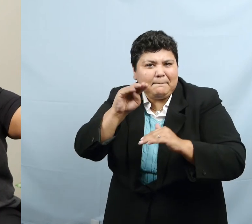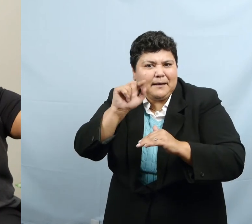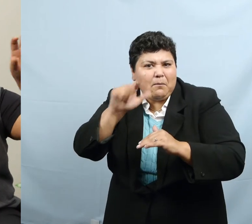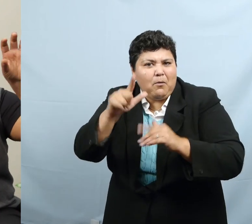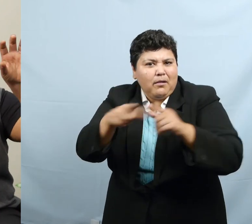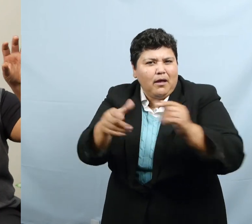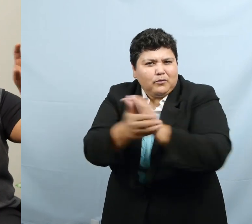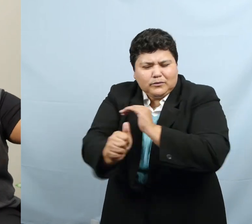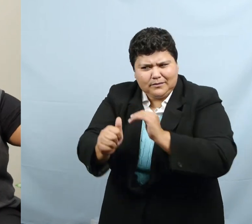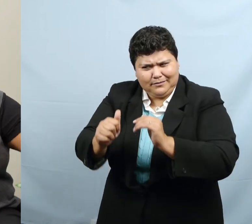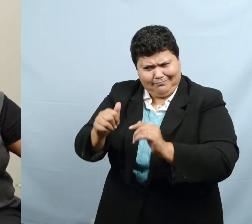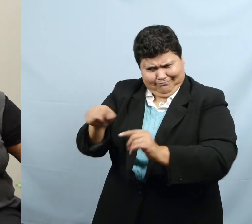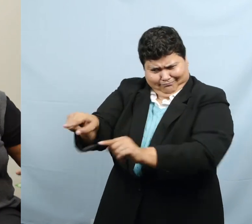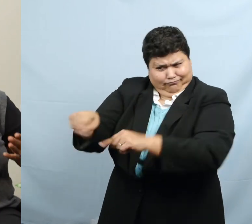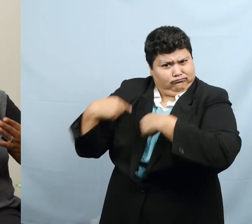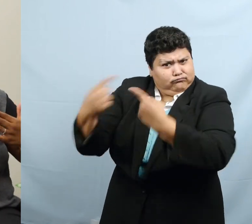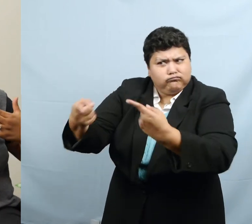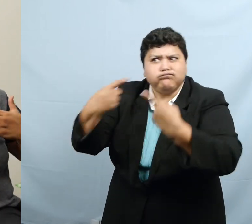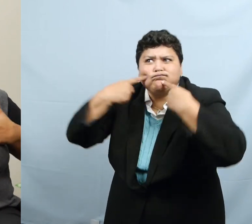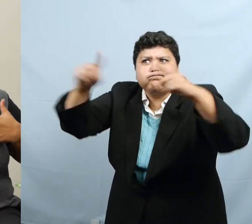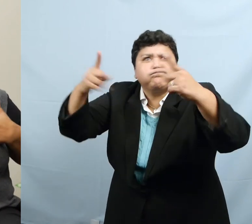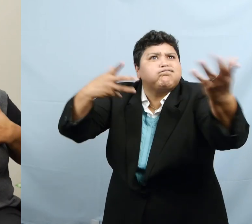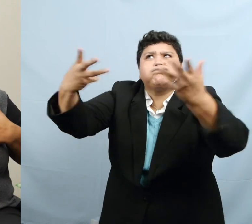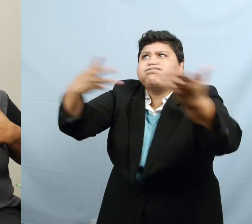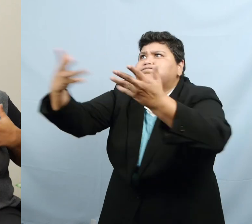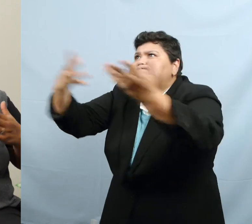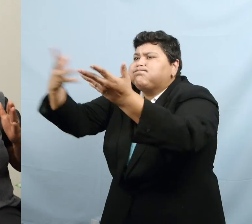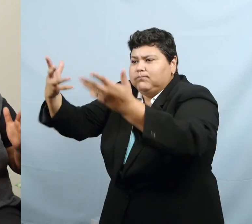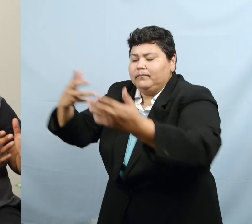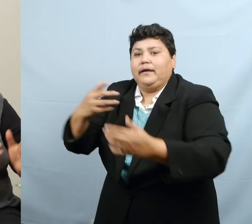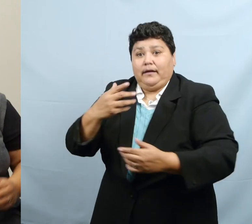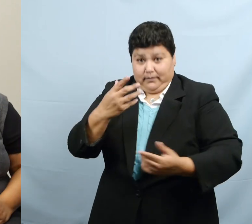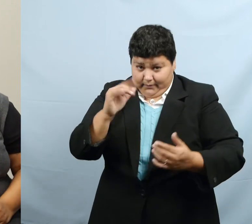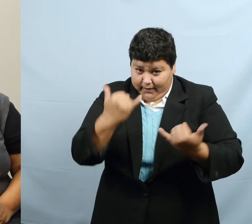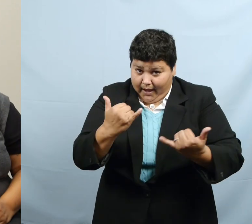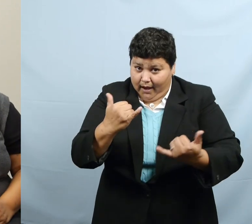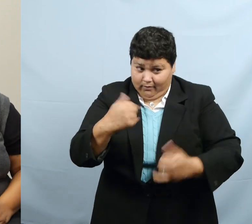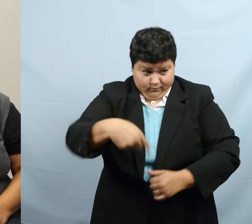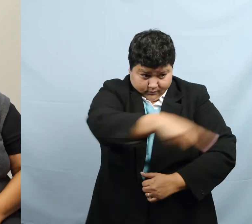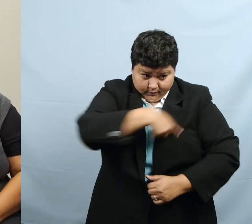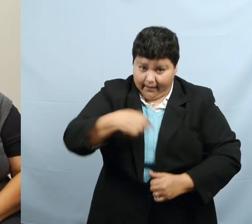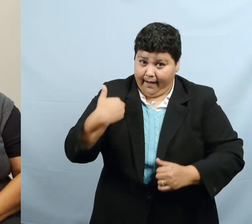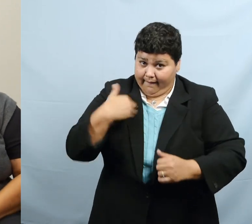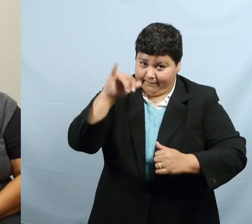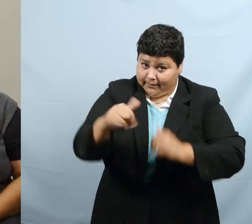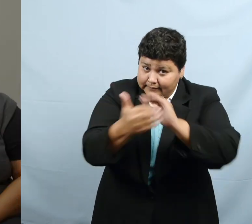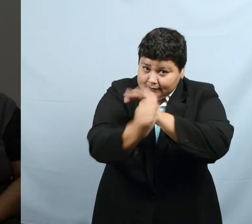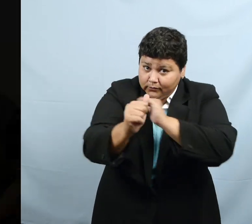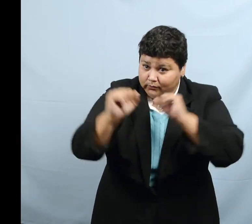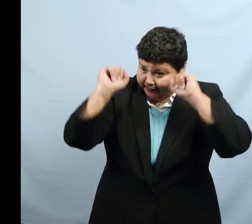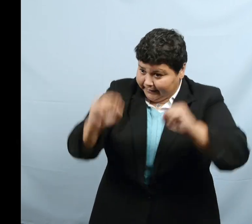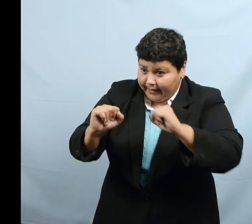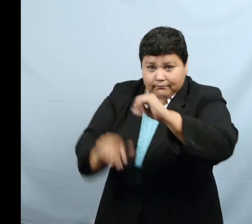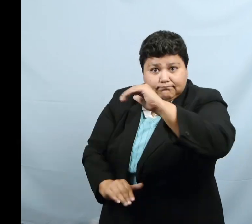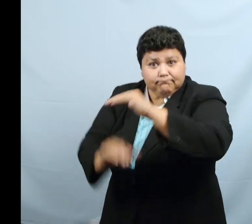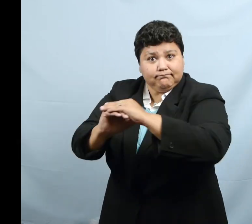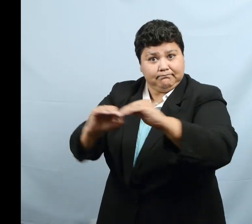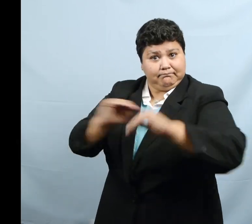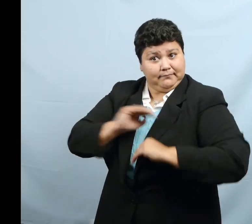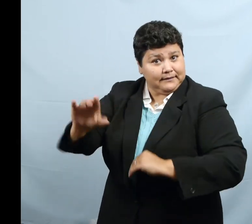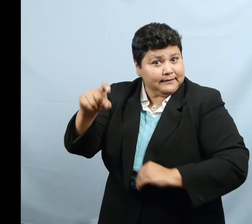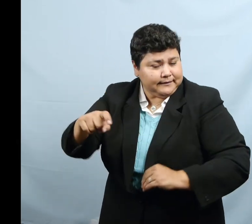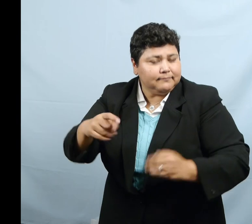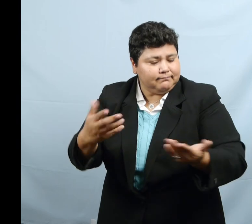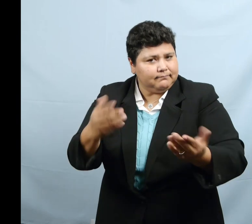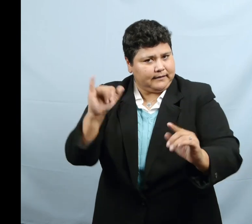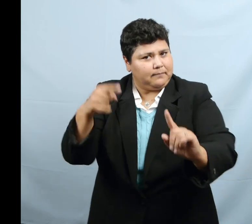him. And it's about whether we have what it takes to meet that communication need. — You